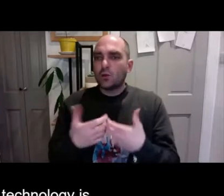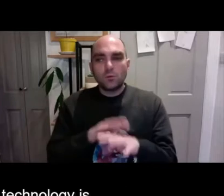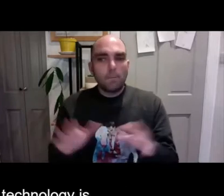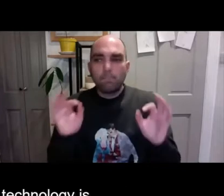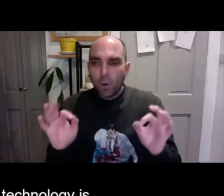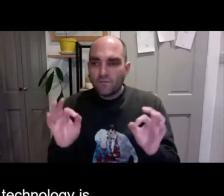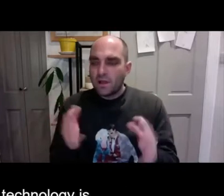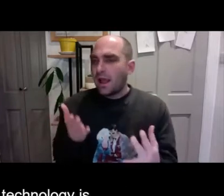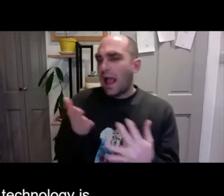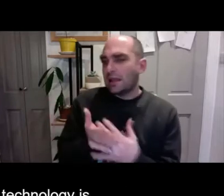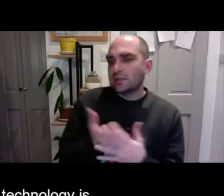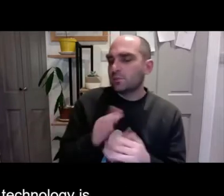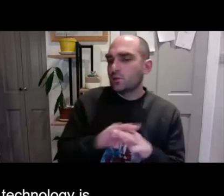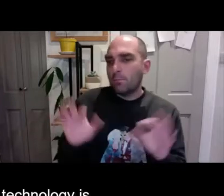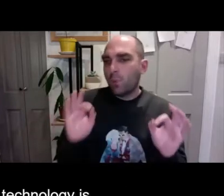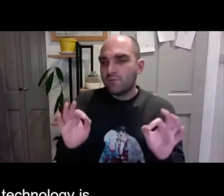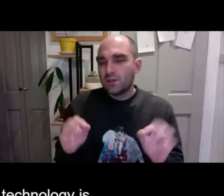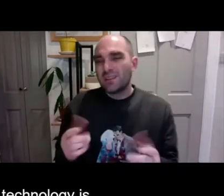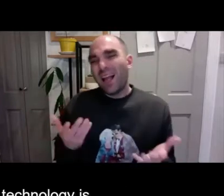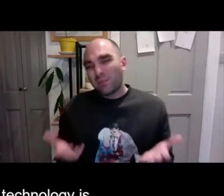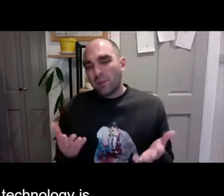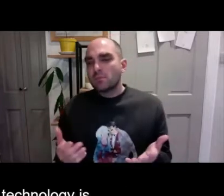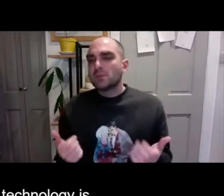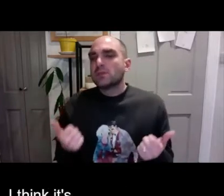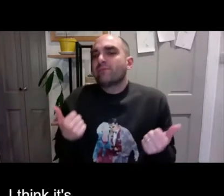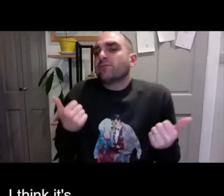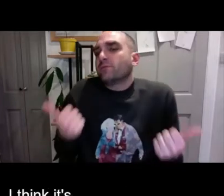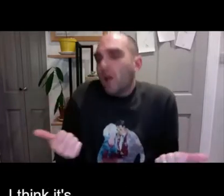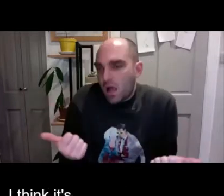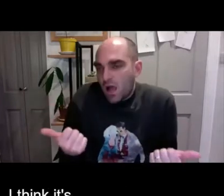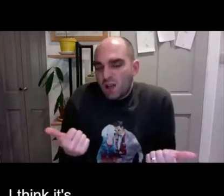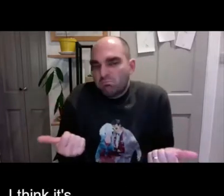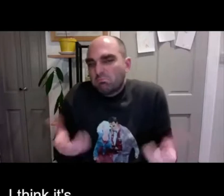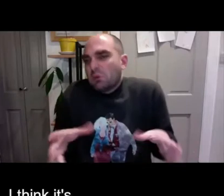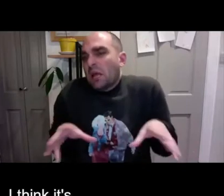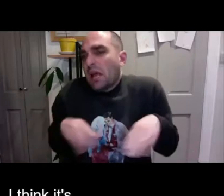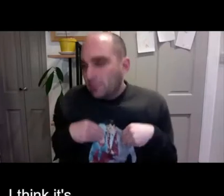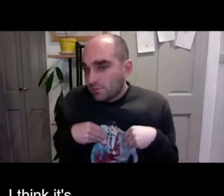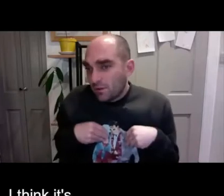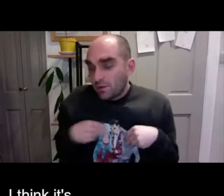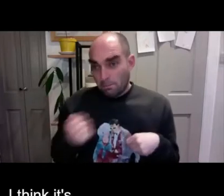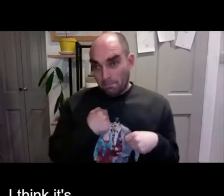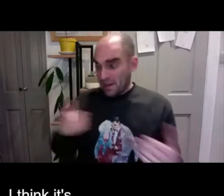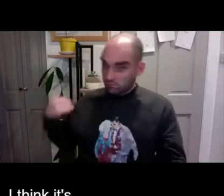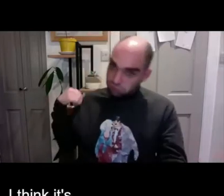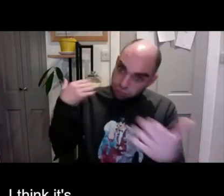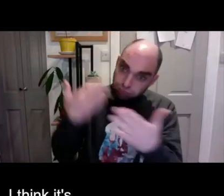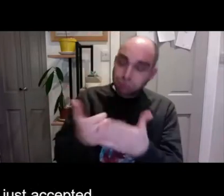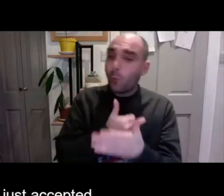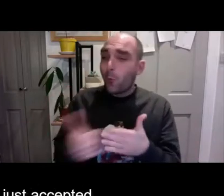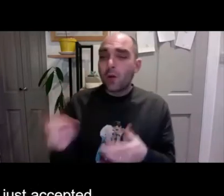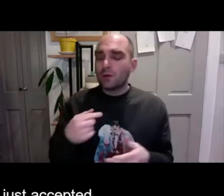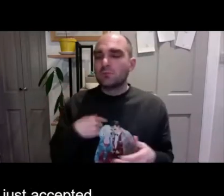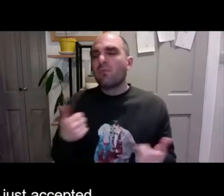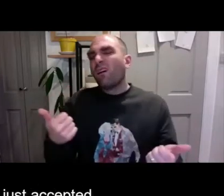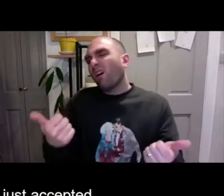At the moment, technology is not perfect or fully accessible. I think it's fine. I think it's acceptable.